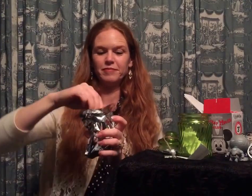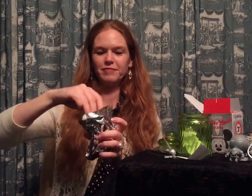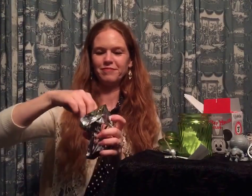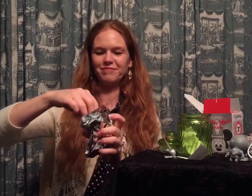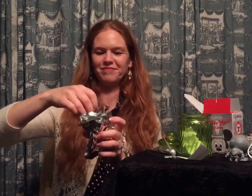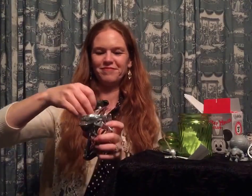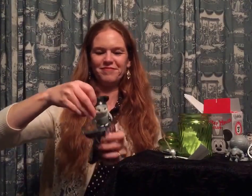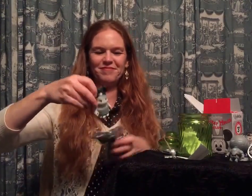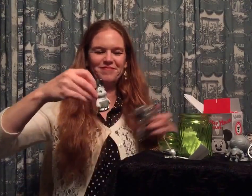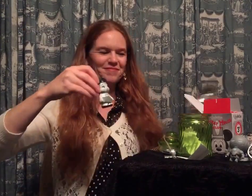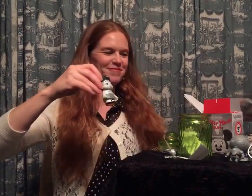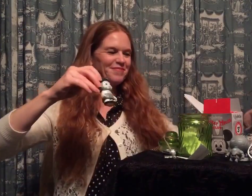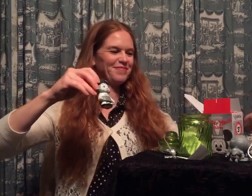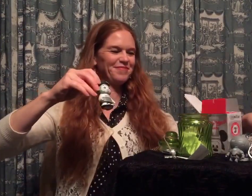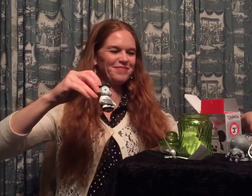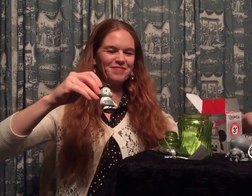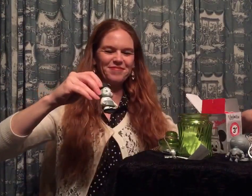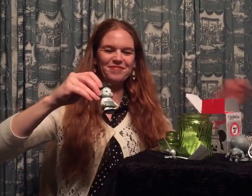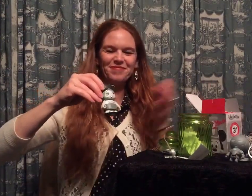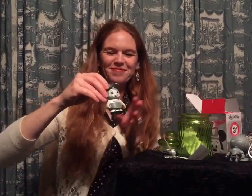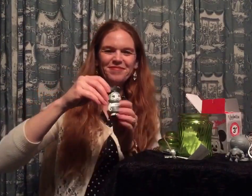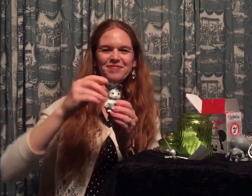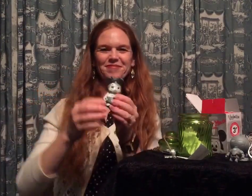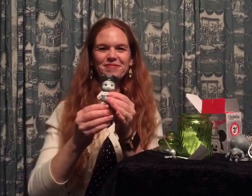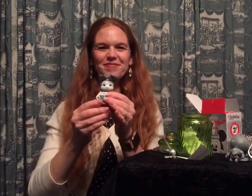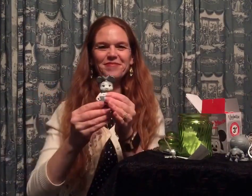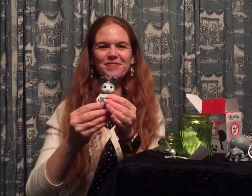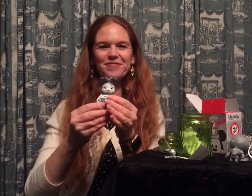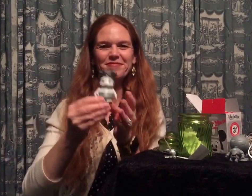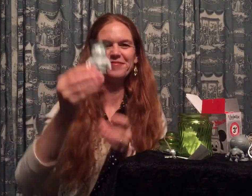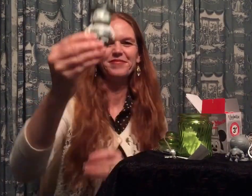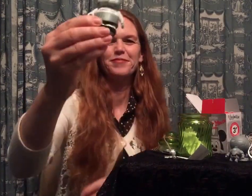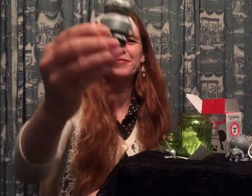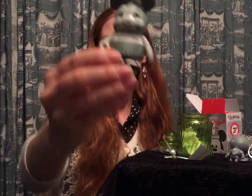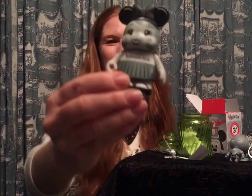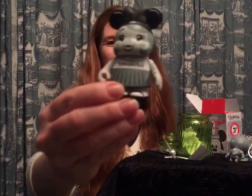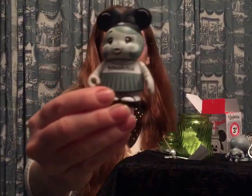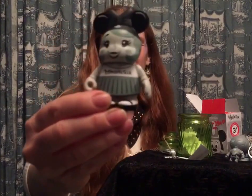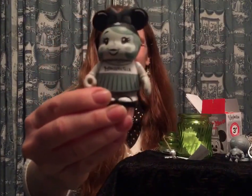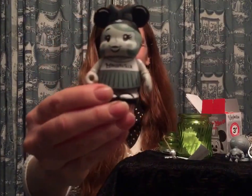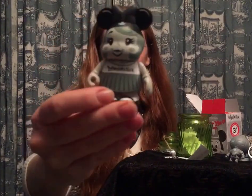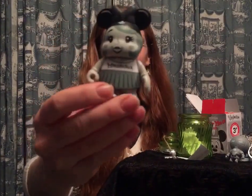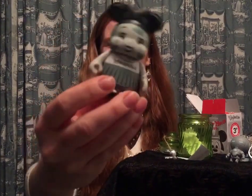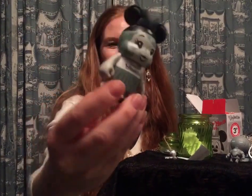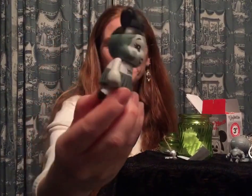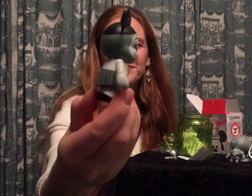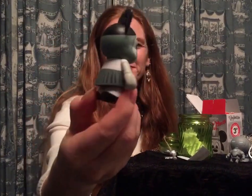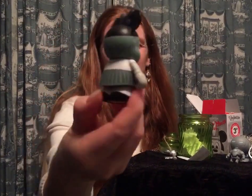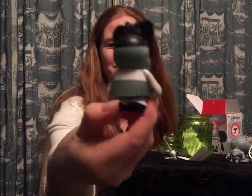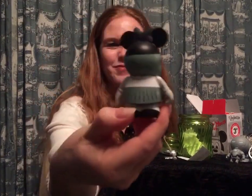go places All around the world we're marching M-I-C-K